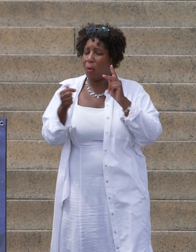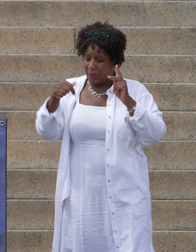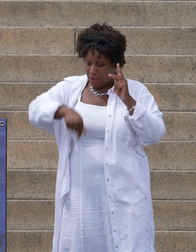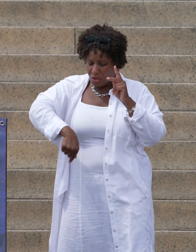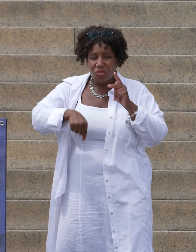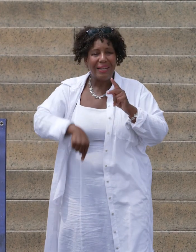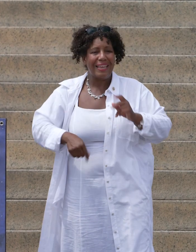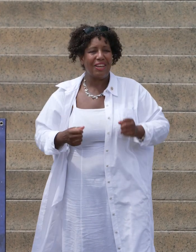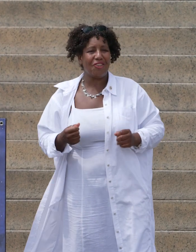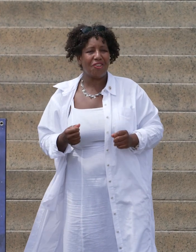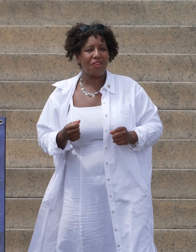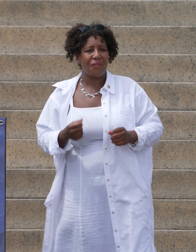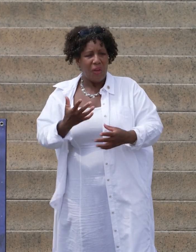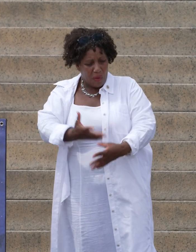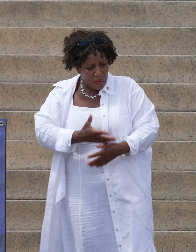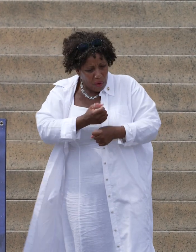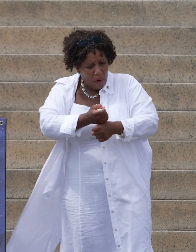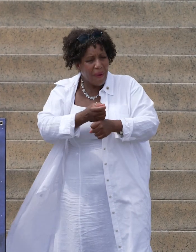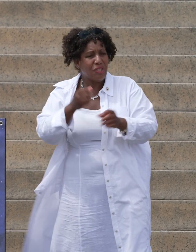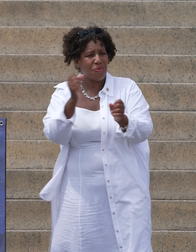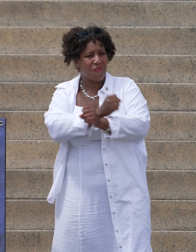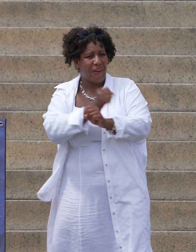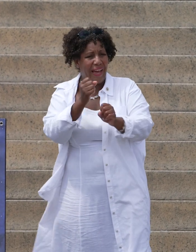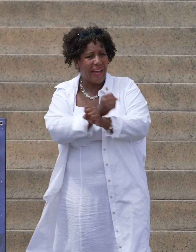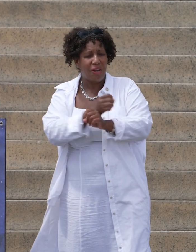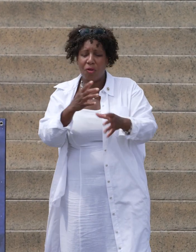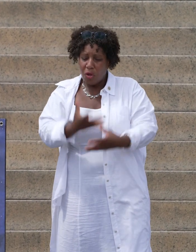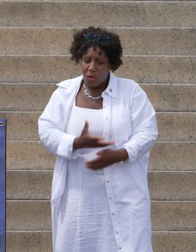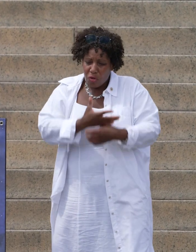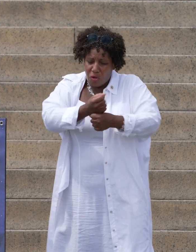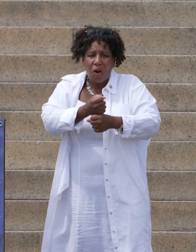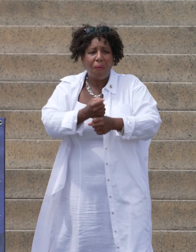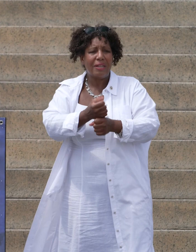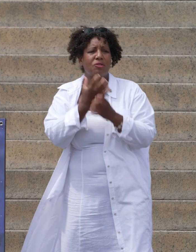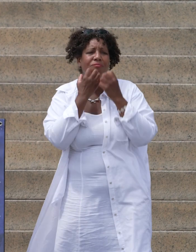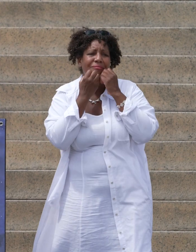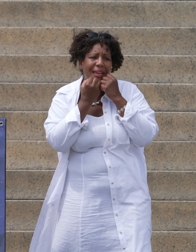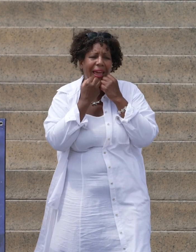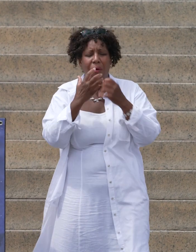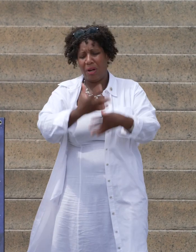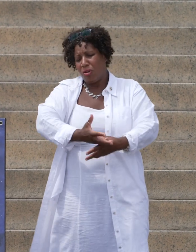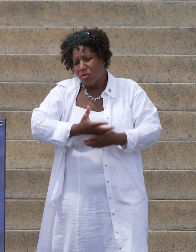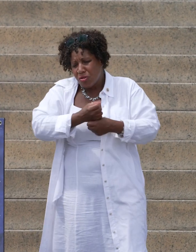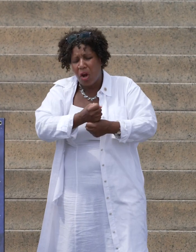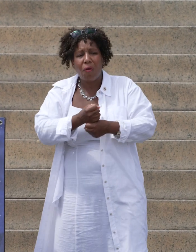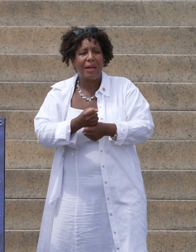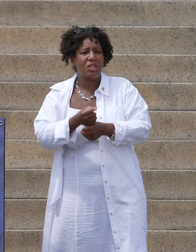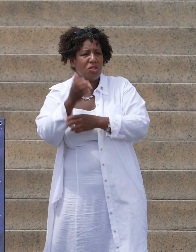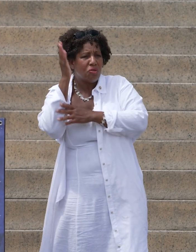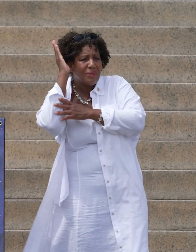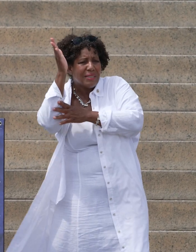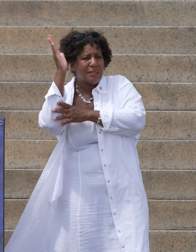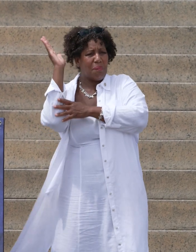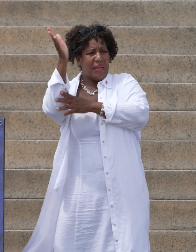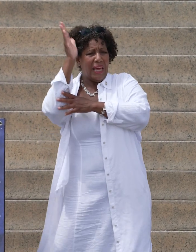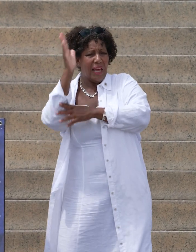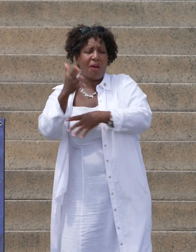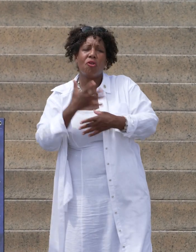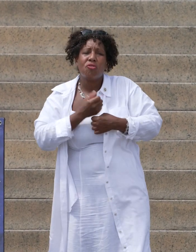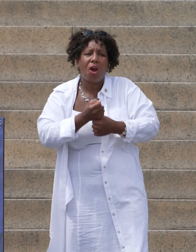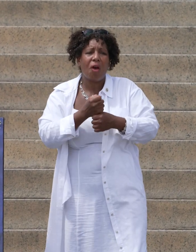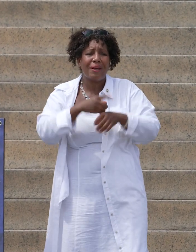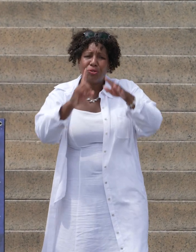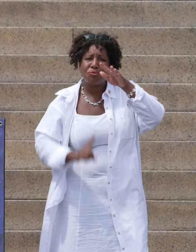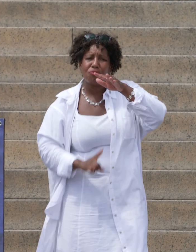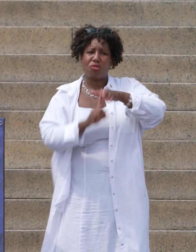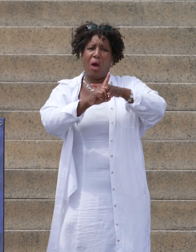this hallow ground. The courage to fight, the courage to care, the courage to speak out, the courage to